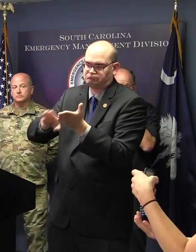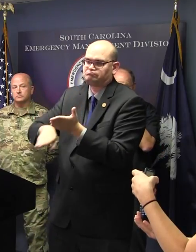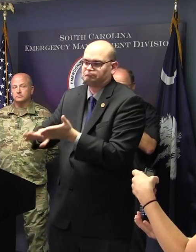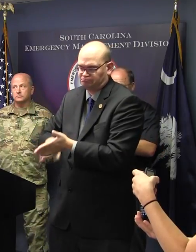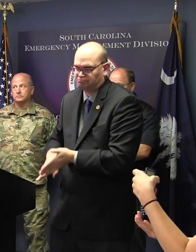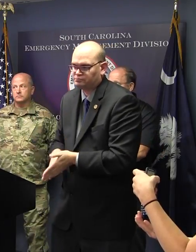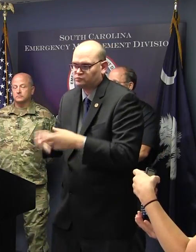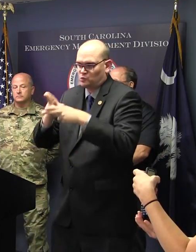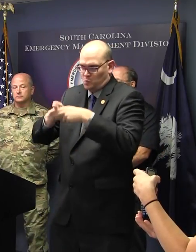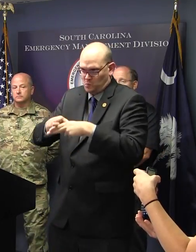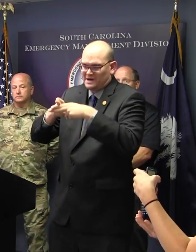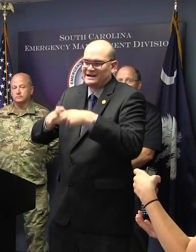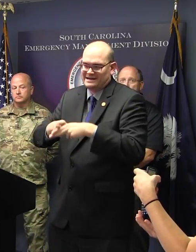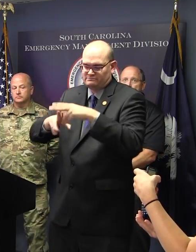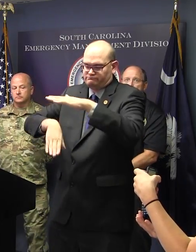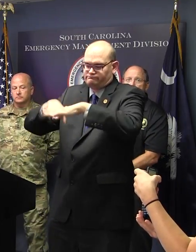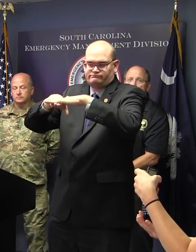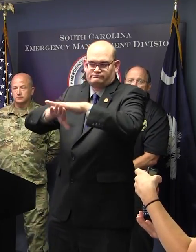with the President yet? No, sir.